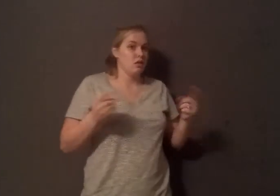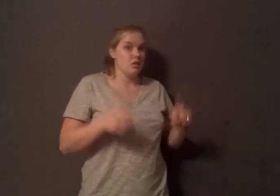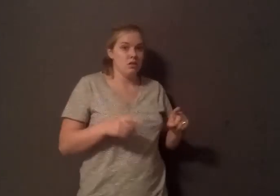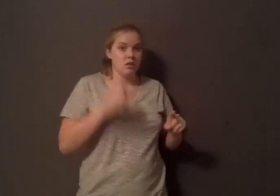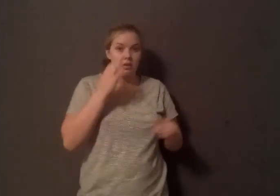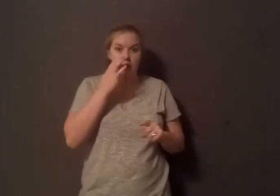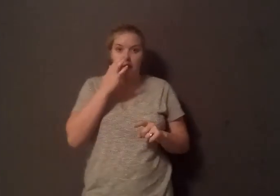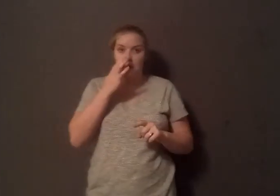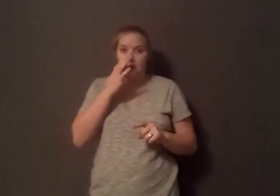upset about it.